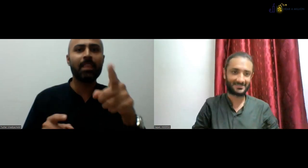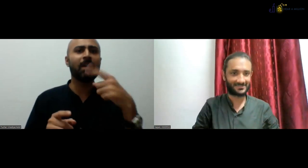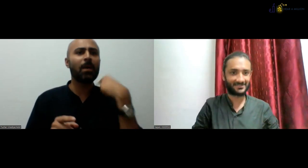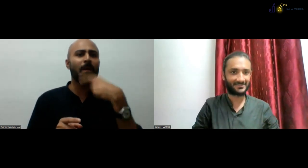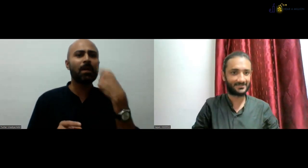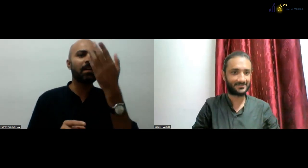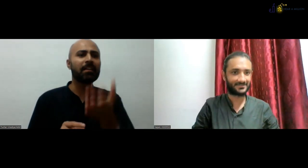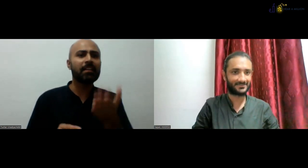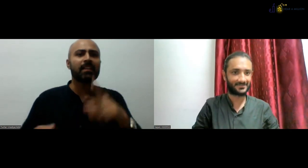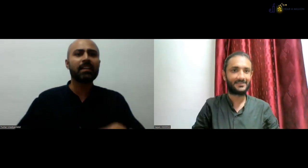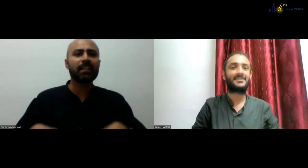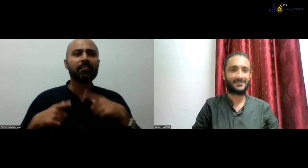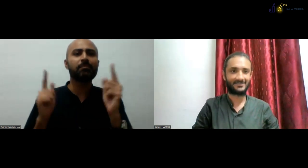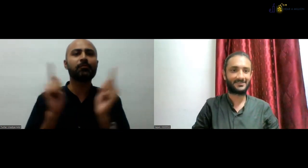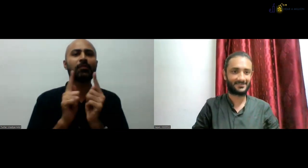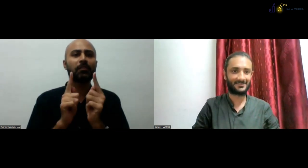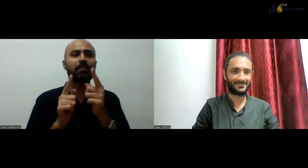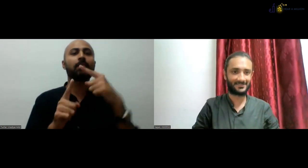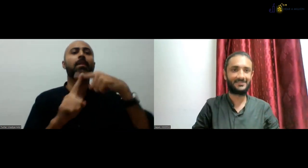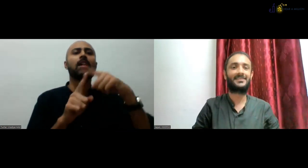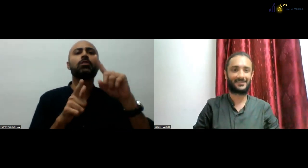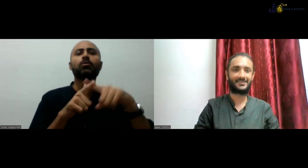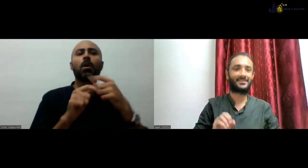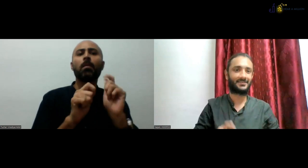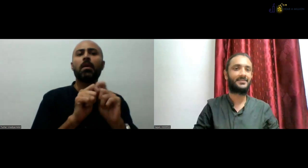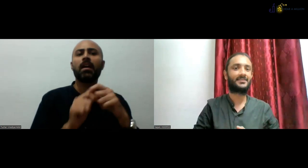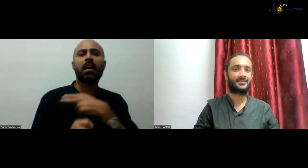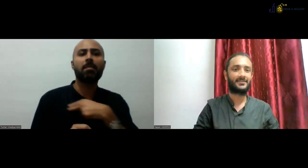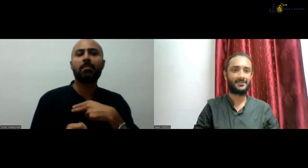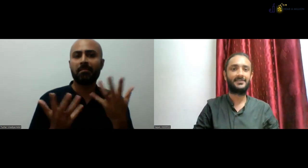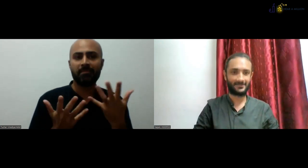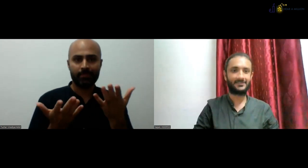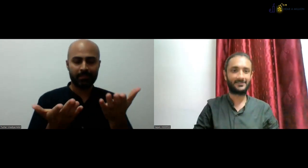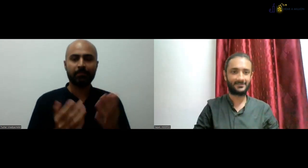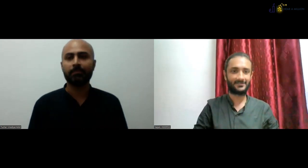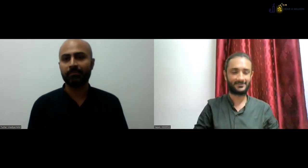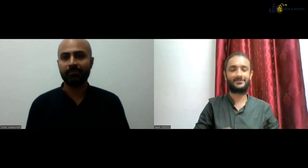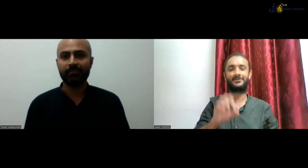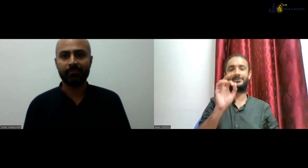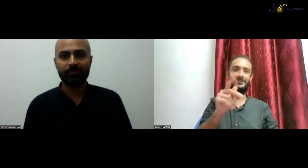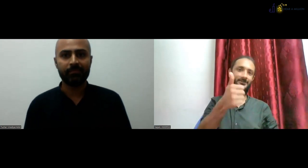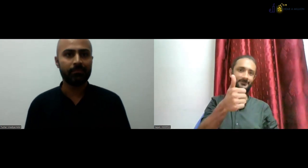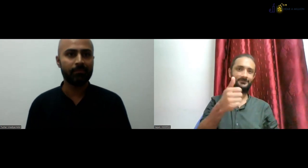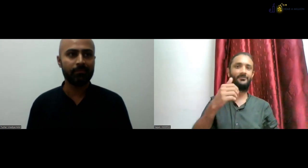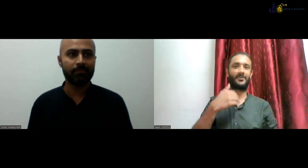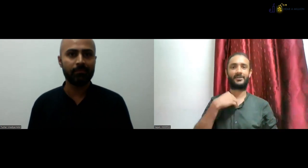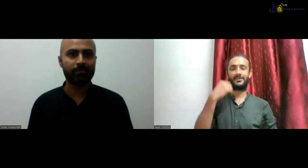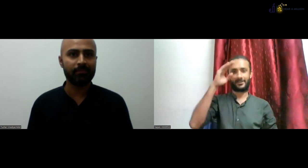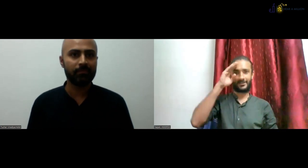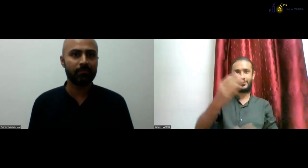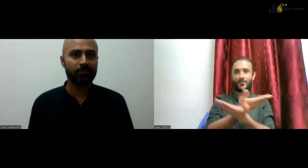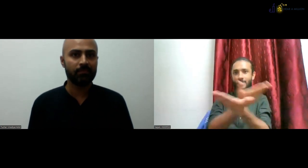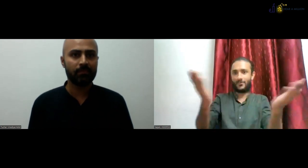Hi, Sapan. Can we have a little introduction from you and also let us know what you